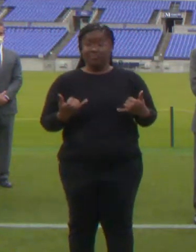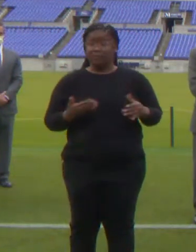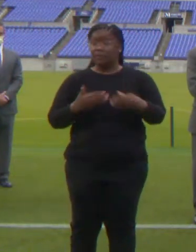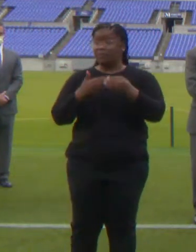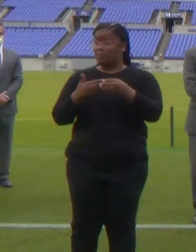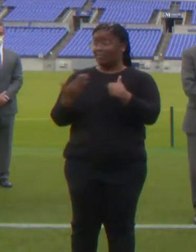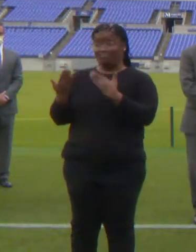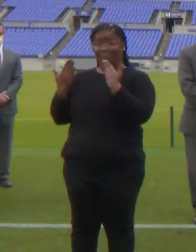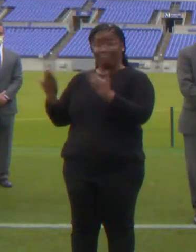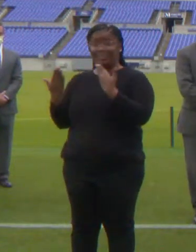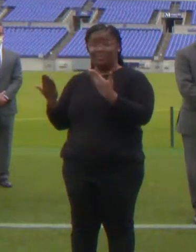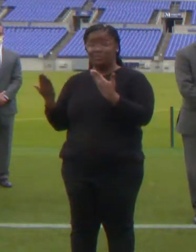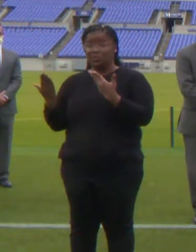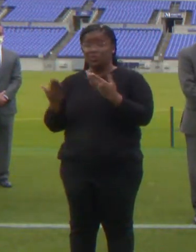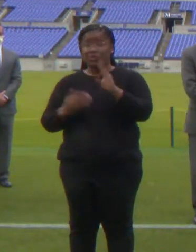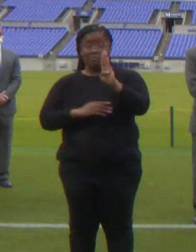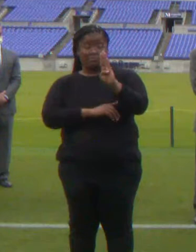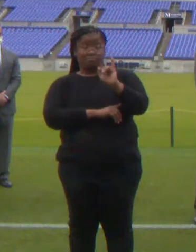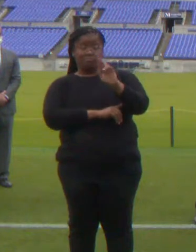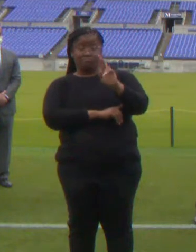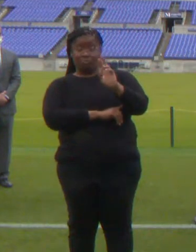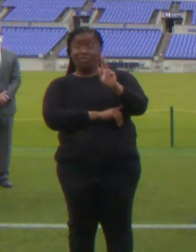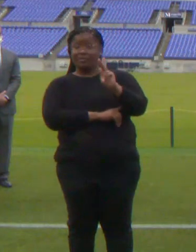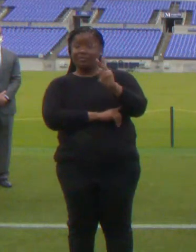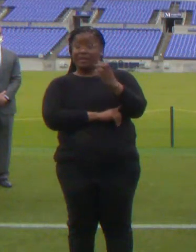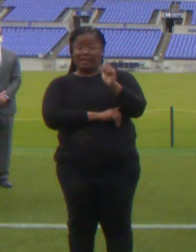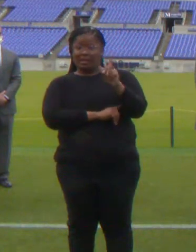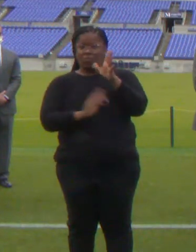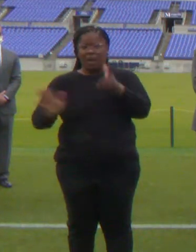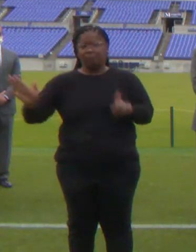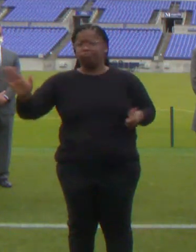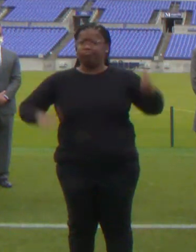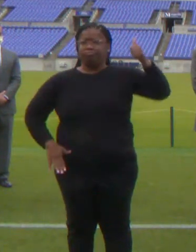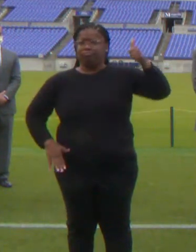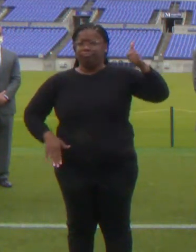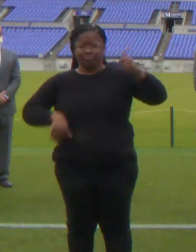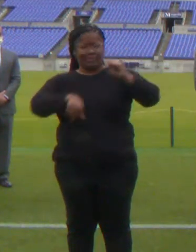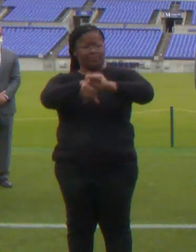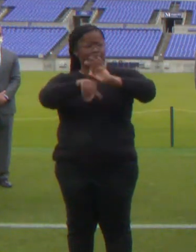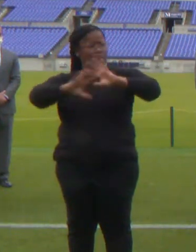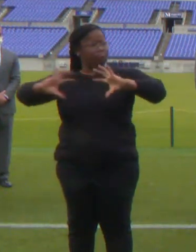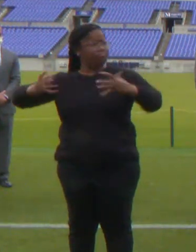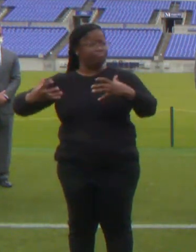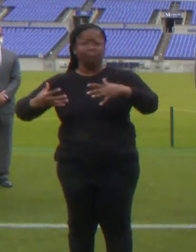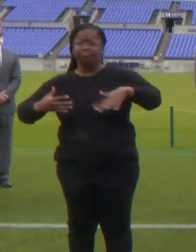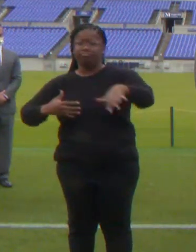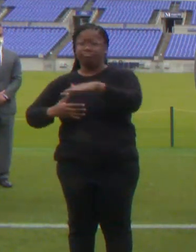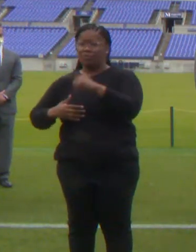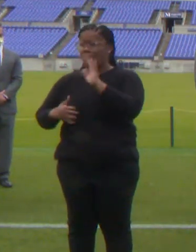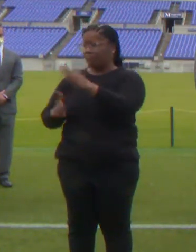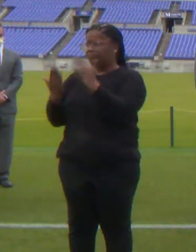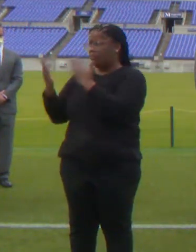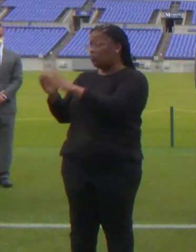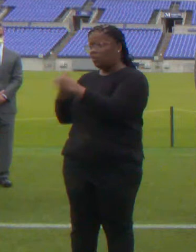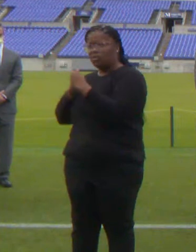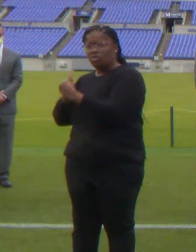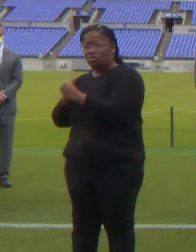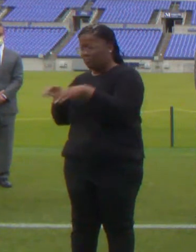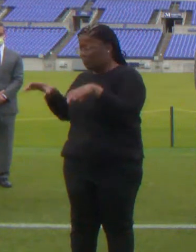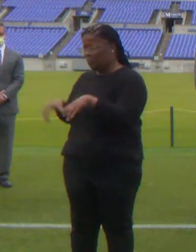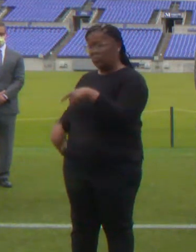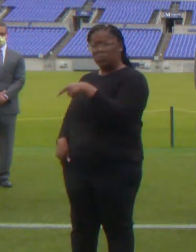Burkhead, your commander of the Maryland Army National Guard, but head of the task force. Ma'am, thank you for your leadership and all that you're doing. And